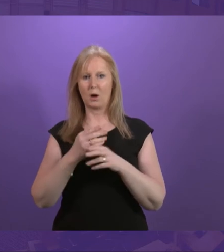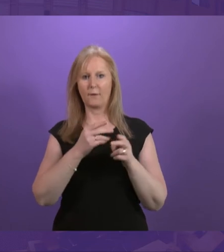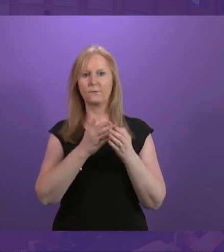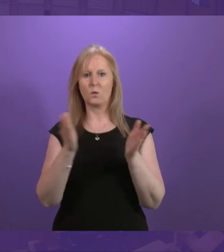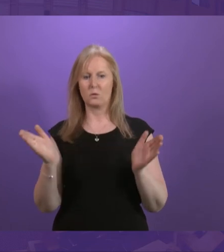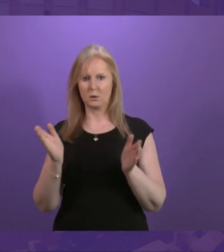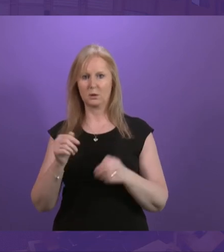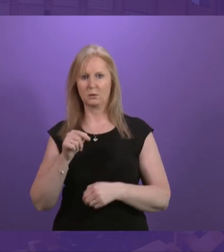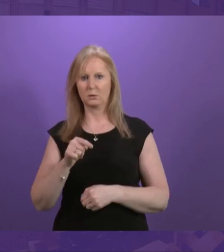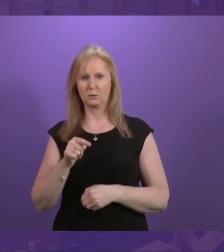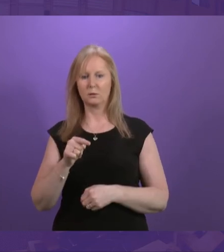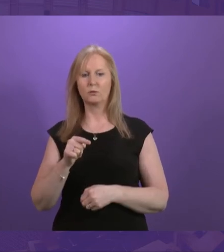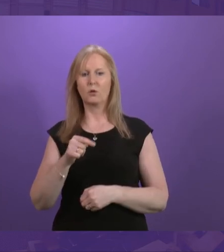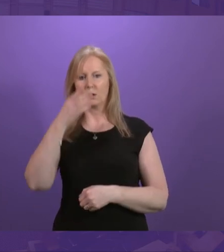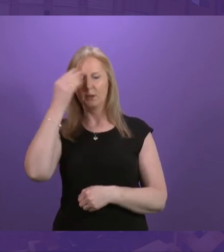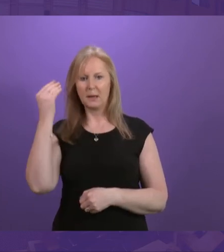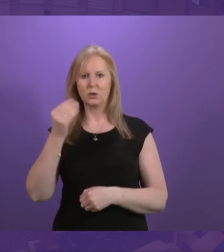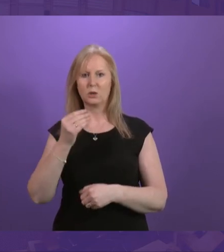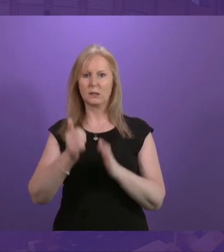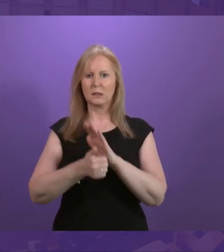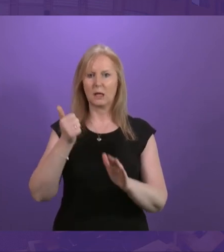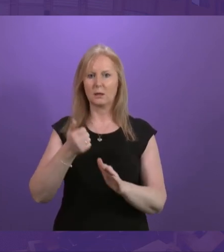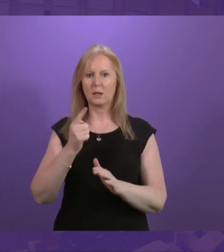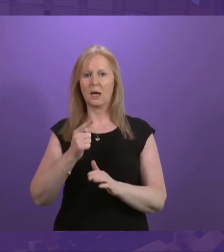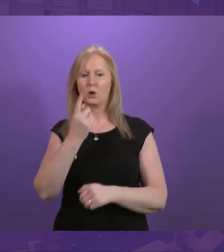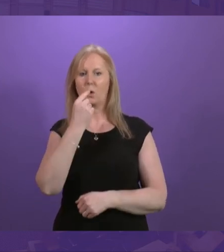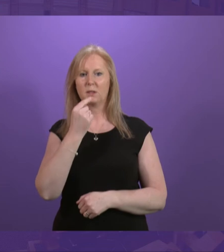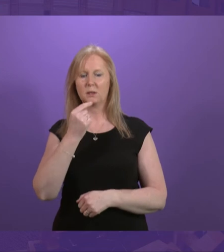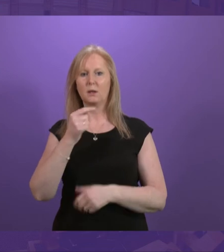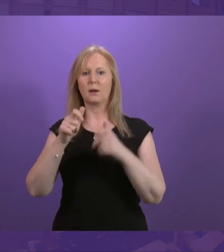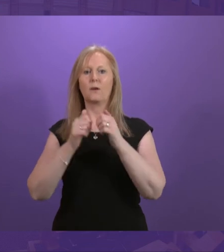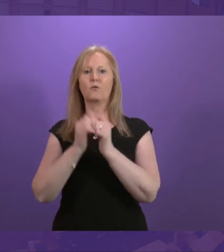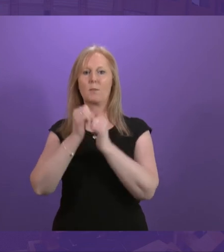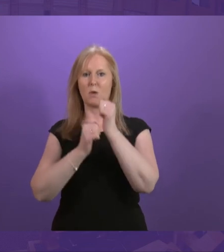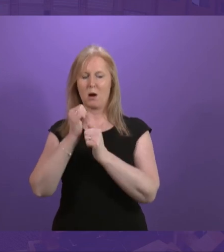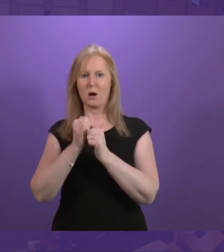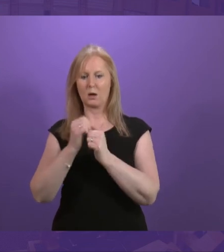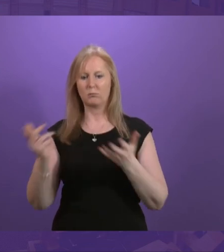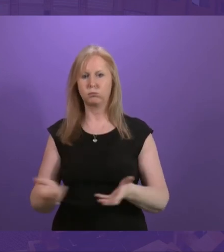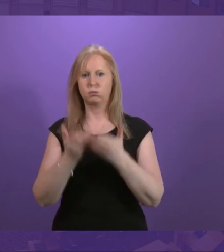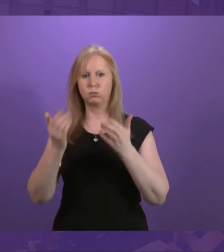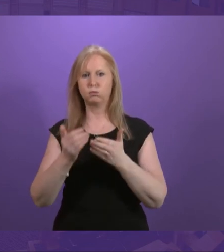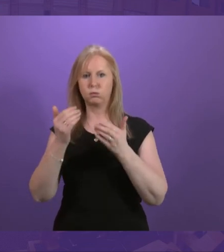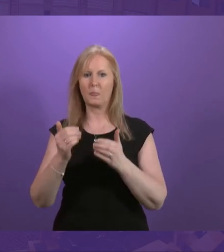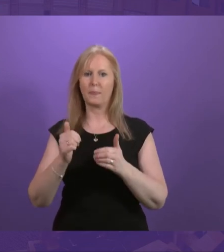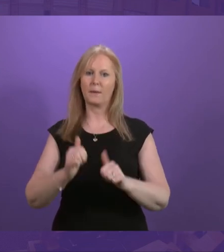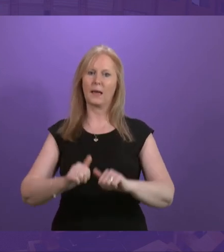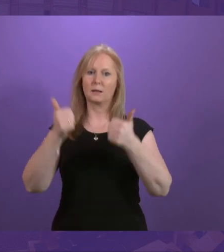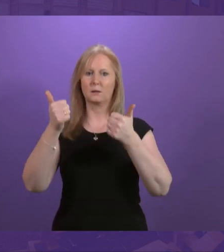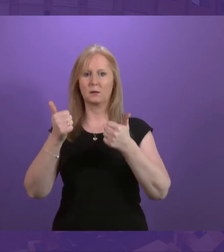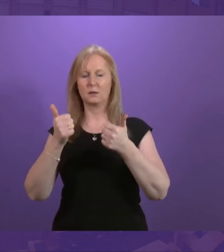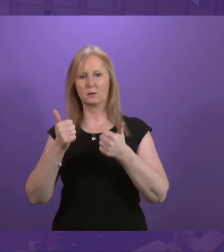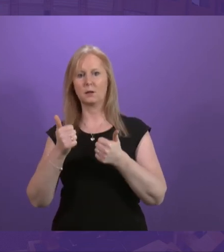the National Dementia Skills and Competencies Framework Promoting Excellence and the National Allied Health